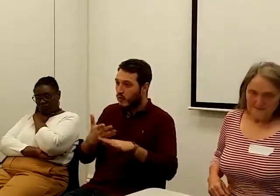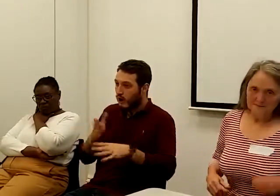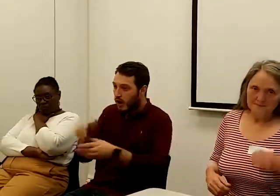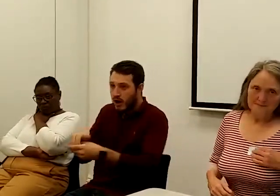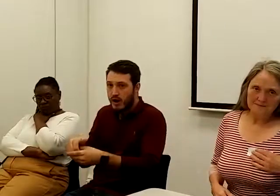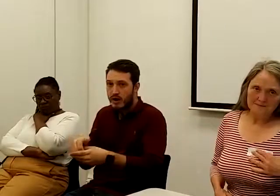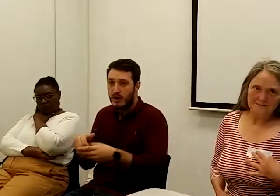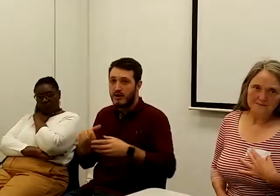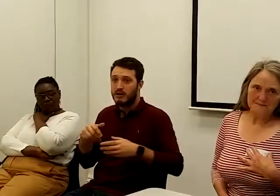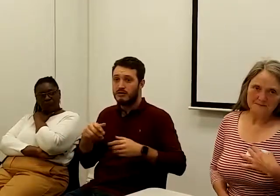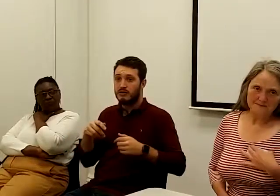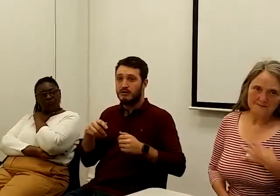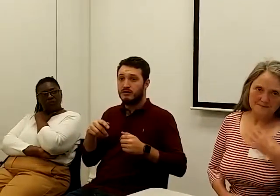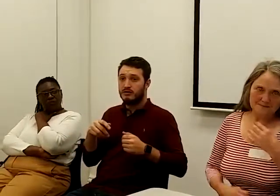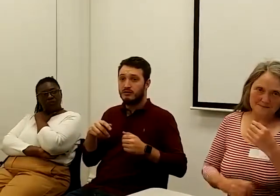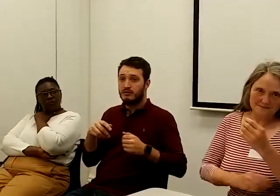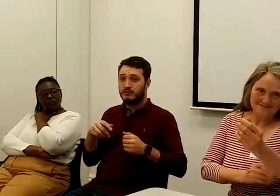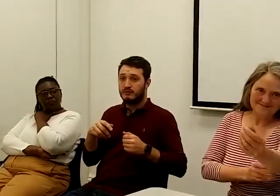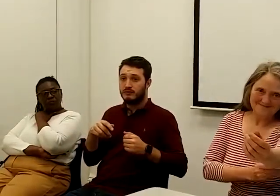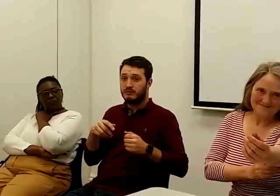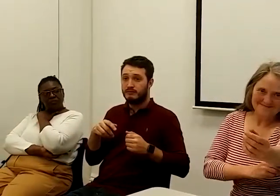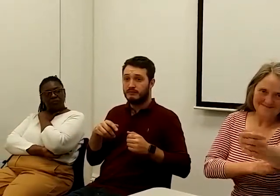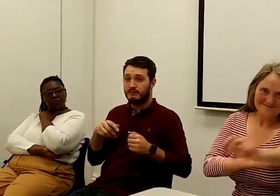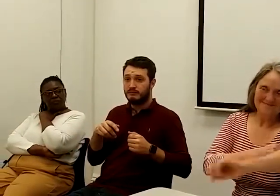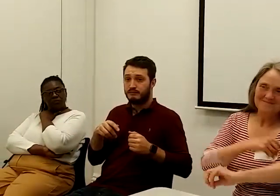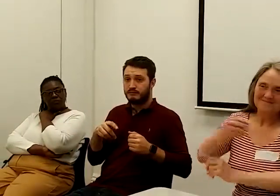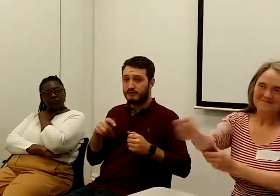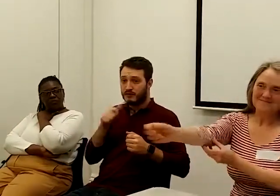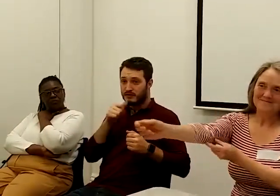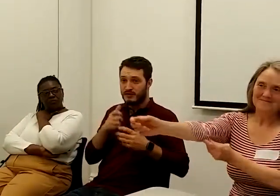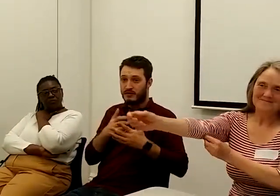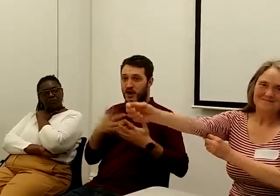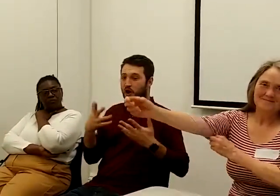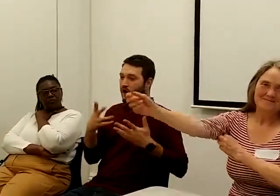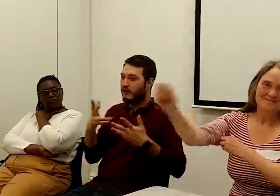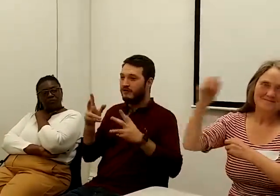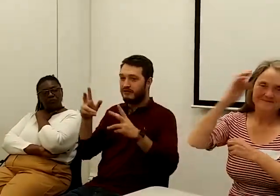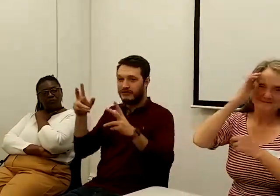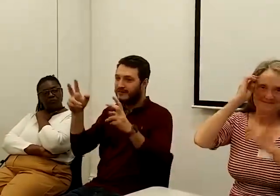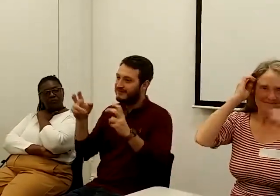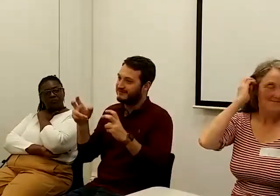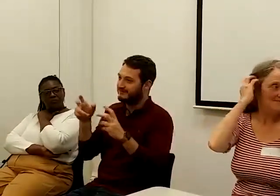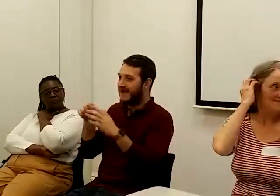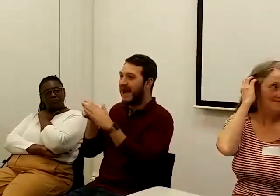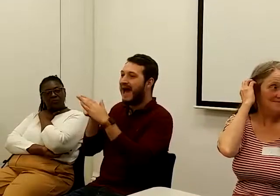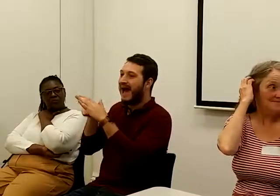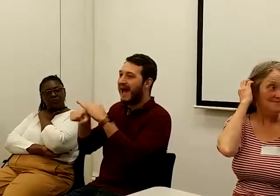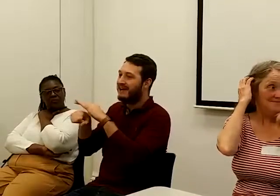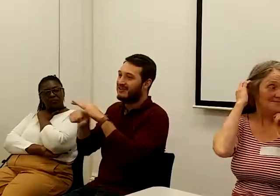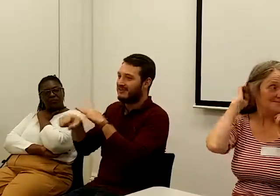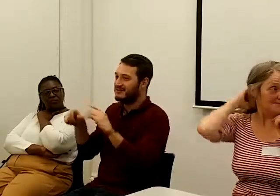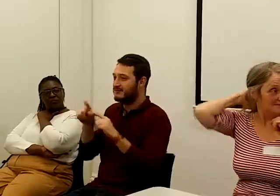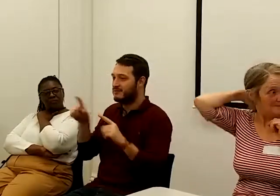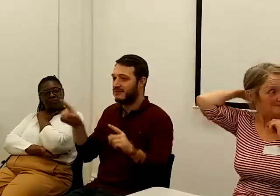hackers out there in the world who might like to join in with us and the One thing I'd say to you about that,